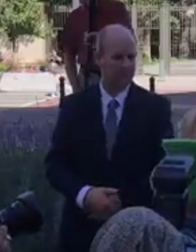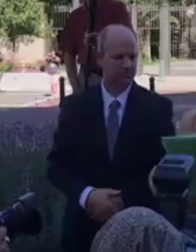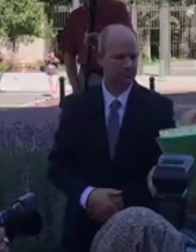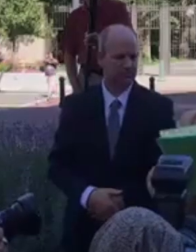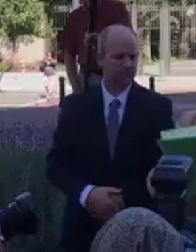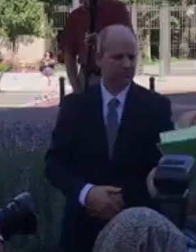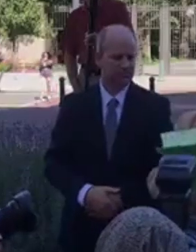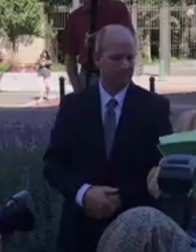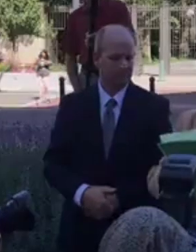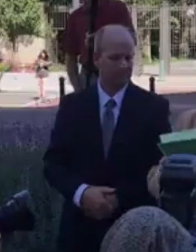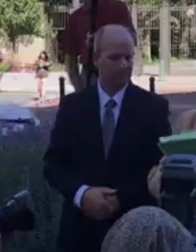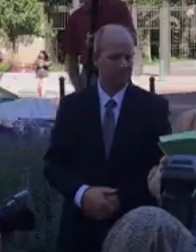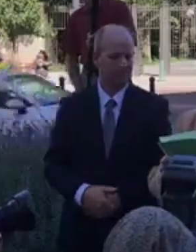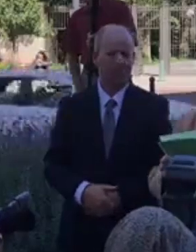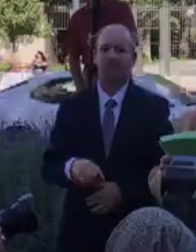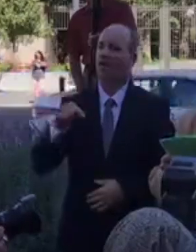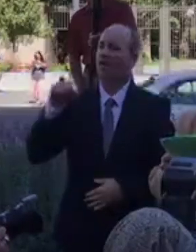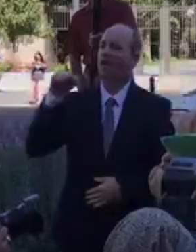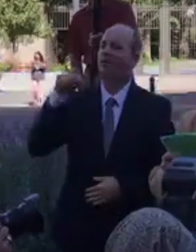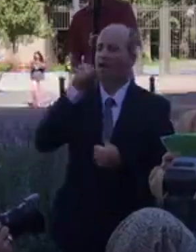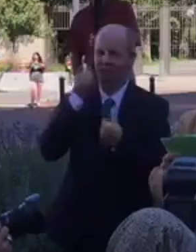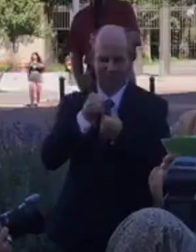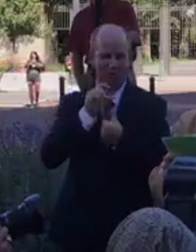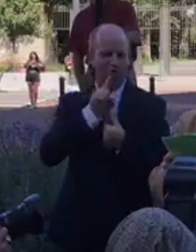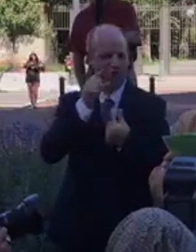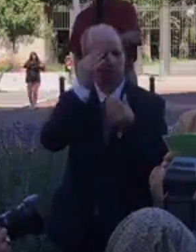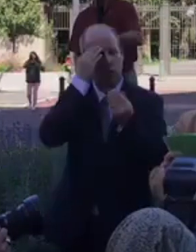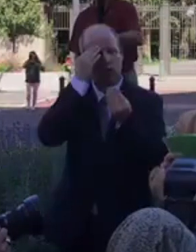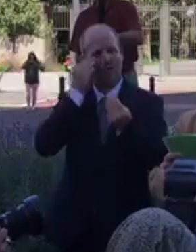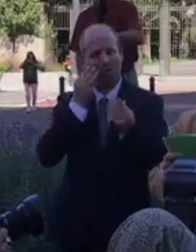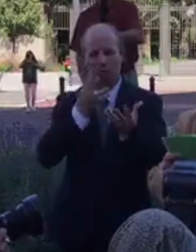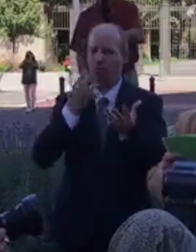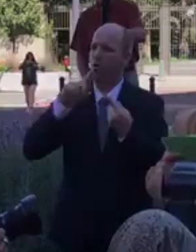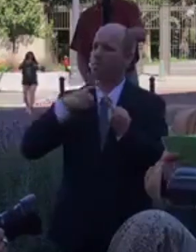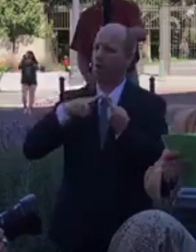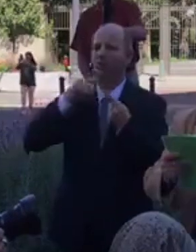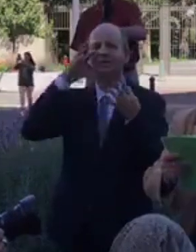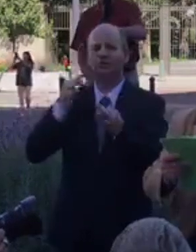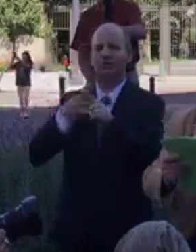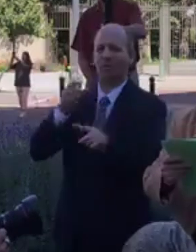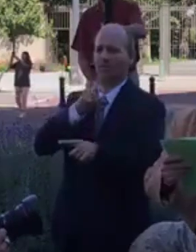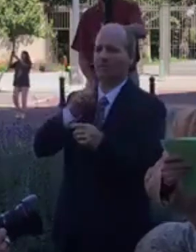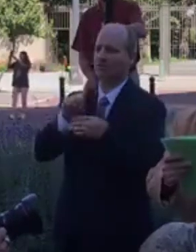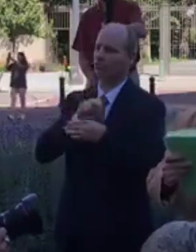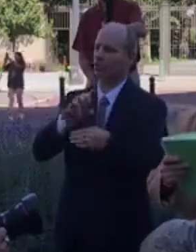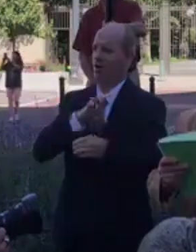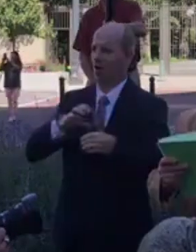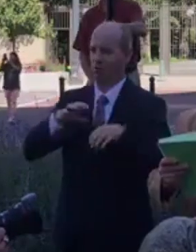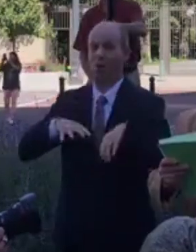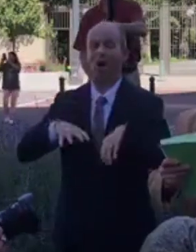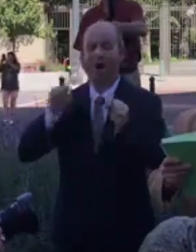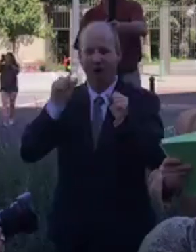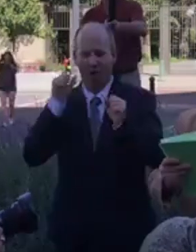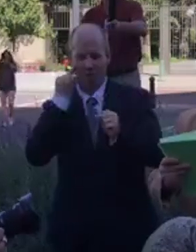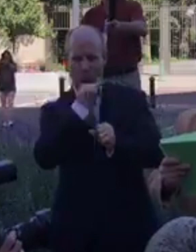Brother Yun, this letter is to inform you of the decision of the disciplinary council that was held in your